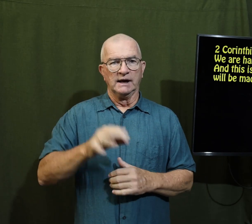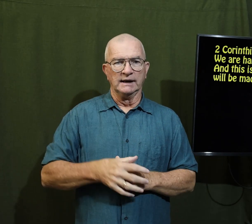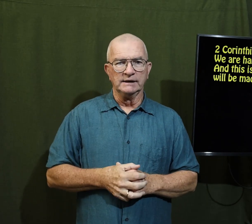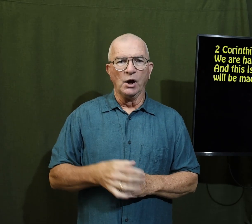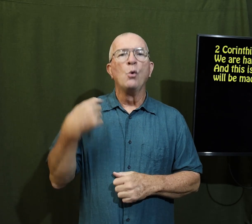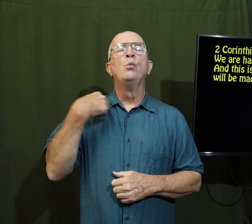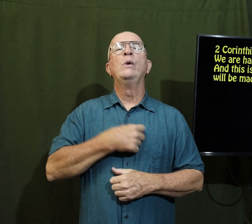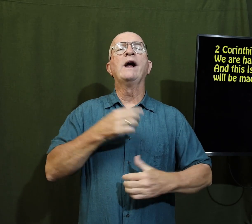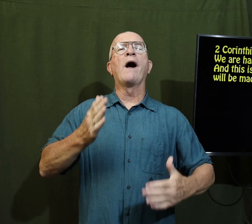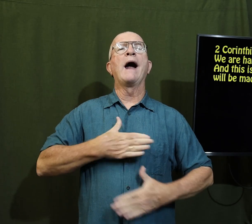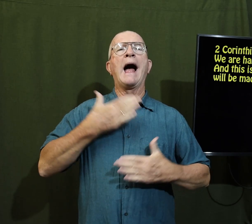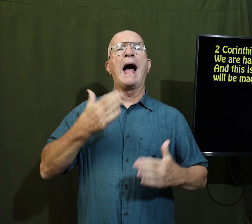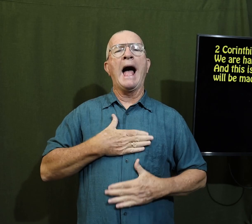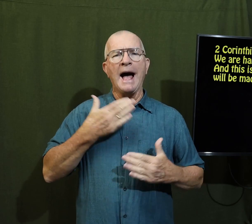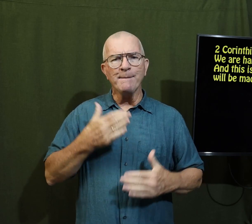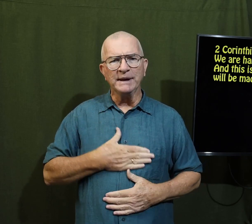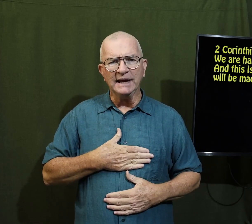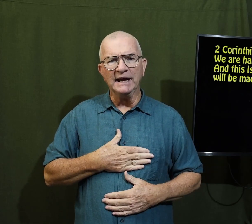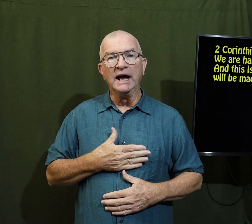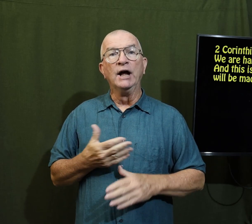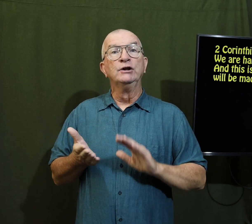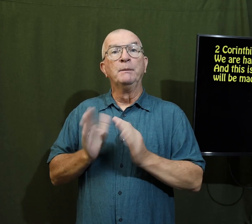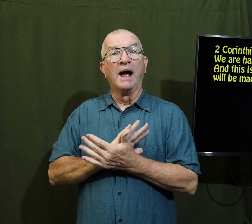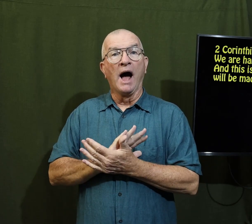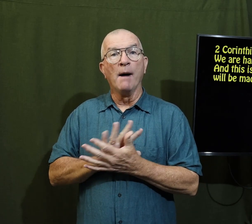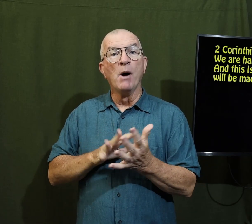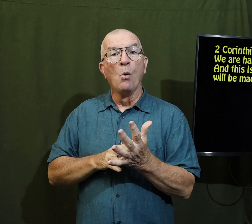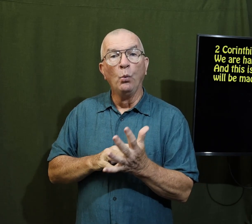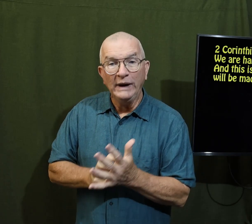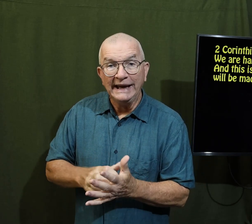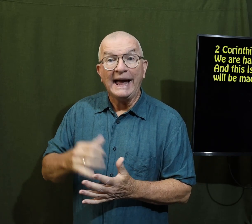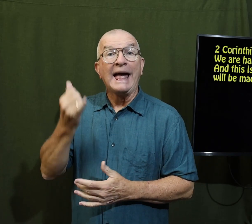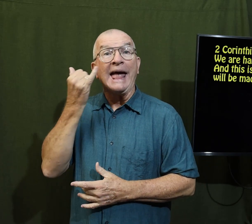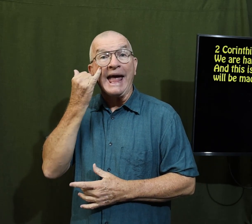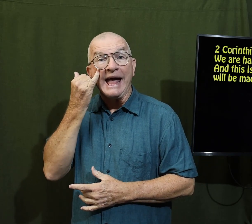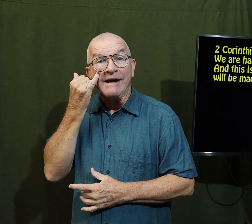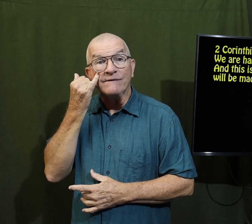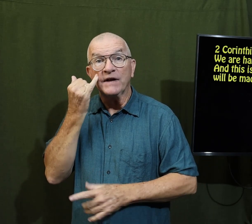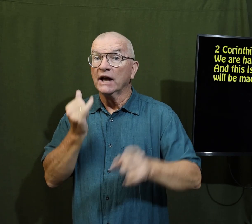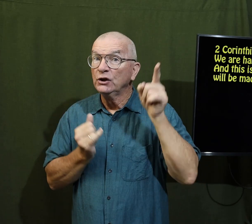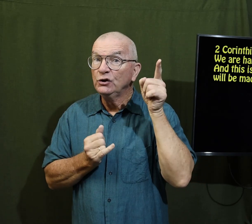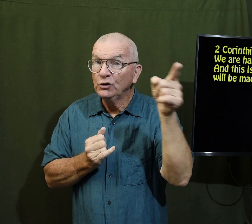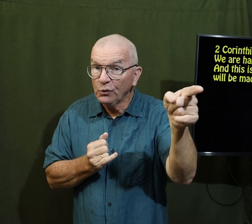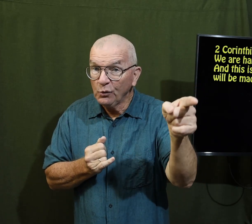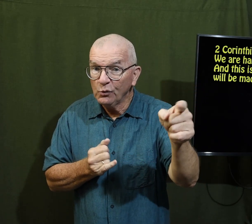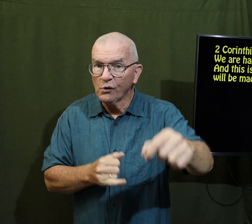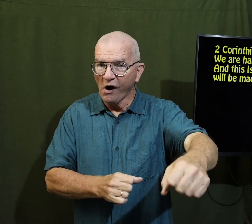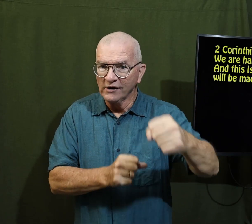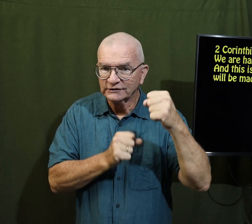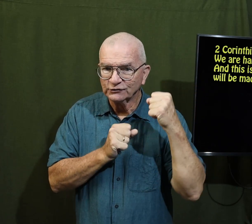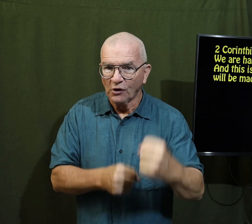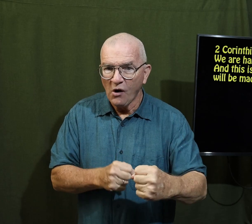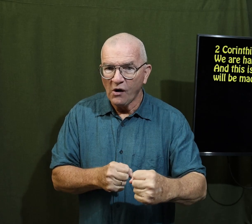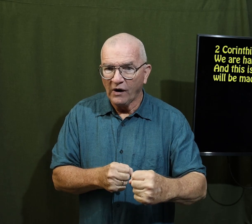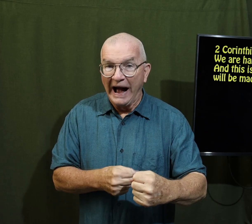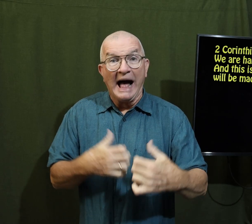verse nine we are happy to be weak if you are strong